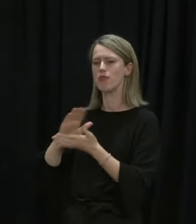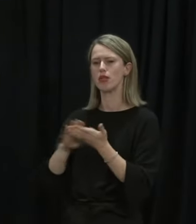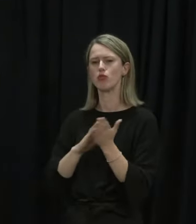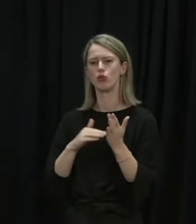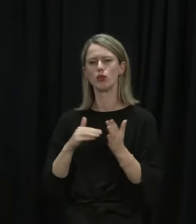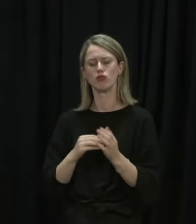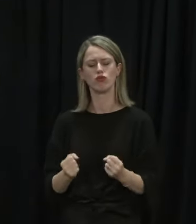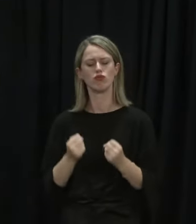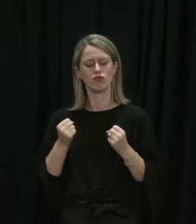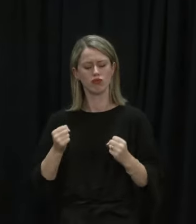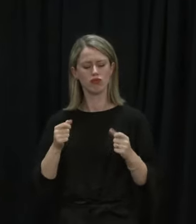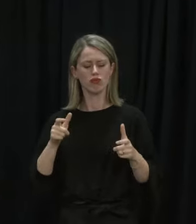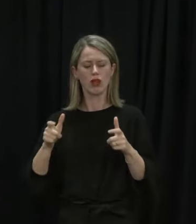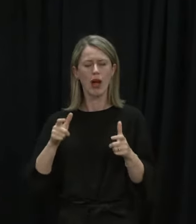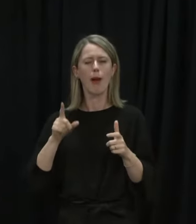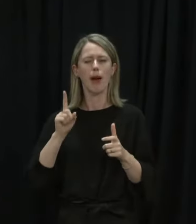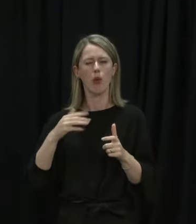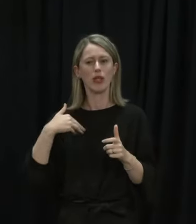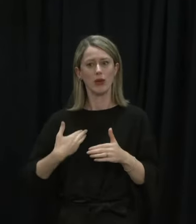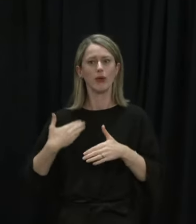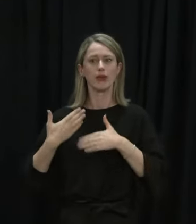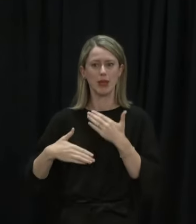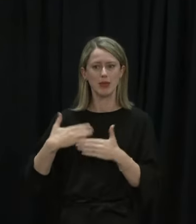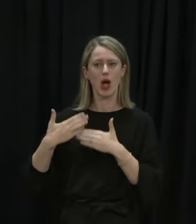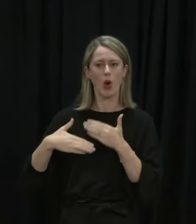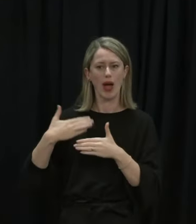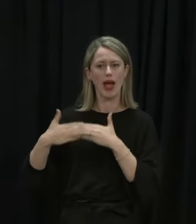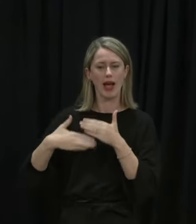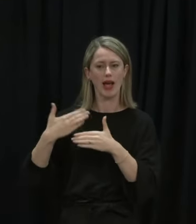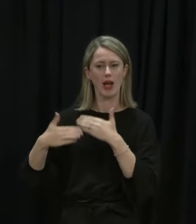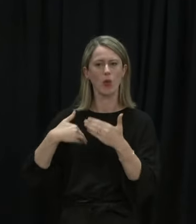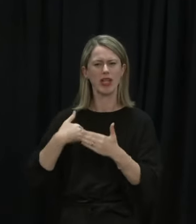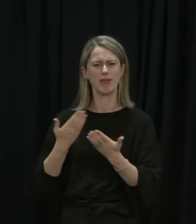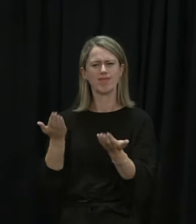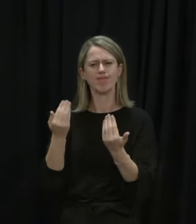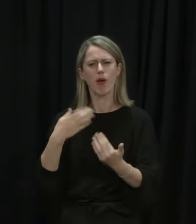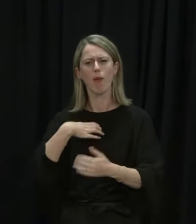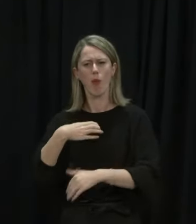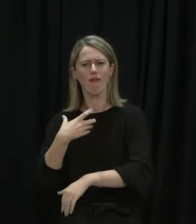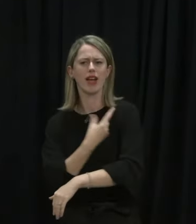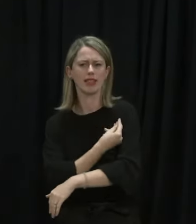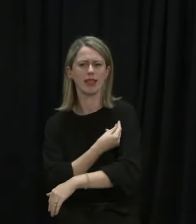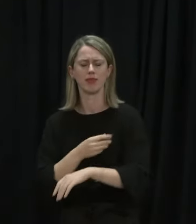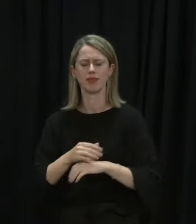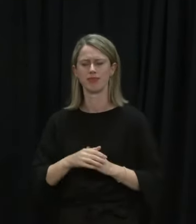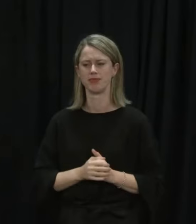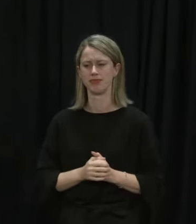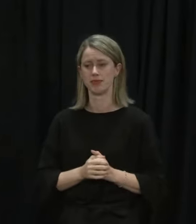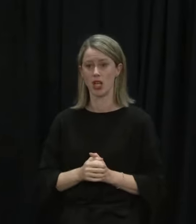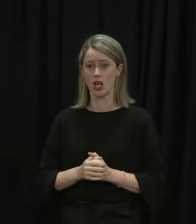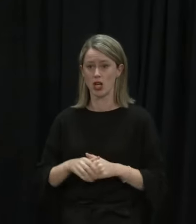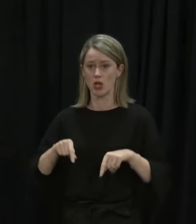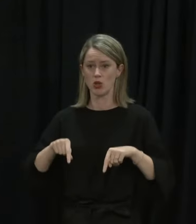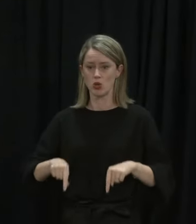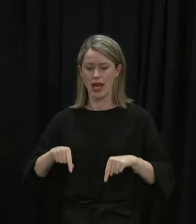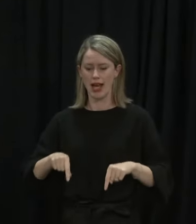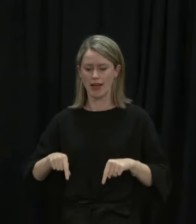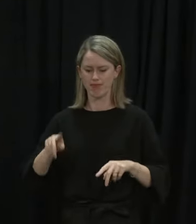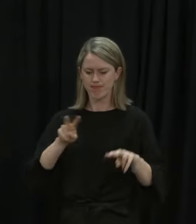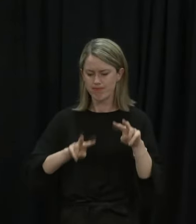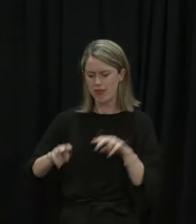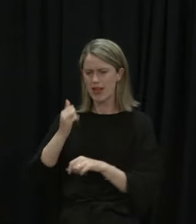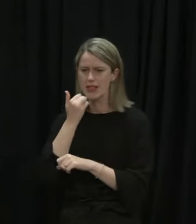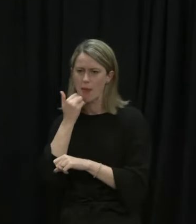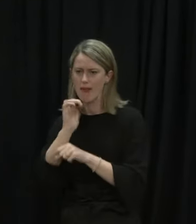position, but we do need to build on that and see more people be vaccinated. So today, that means that we need to look at the number of